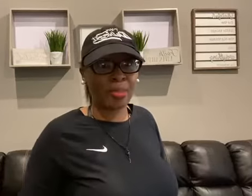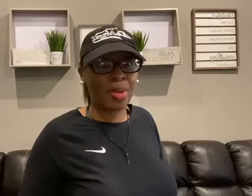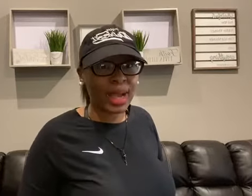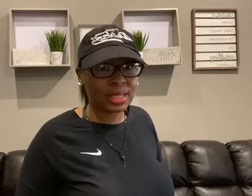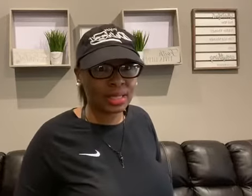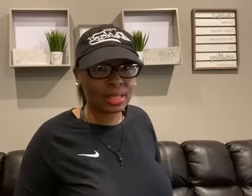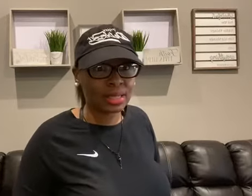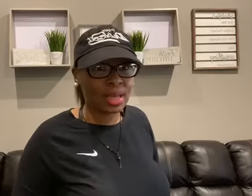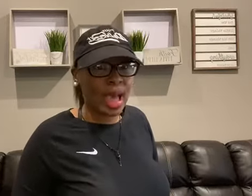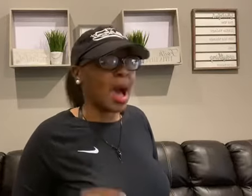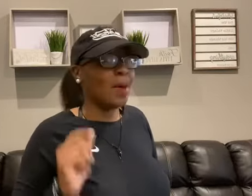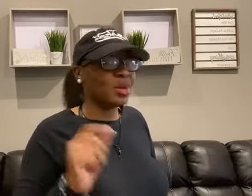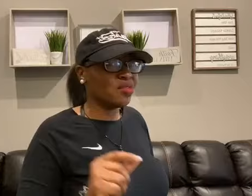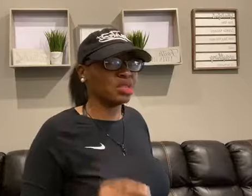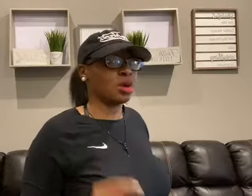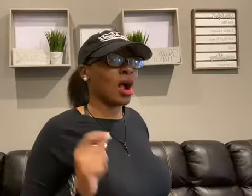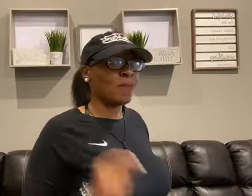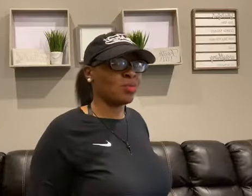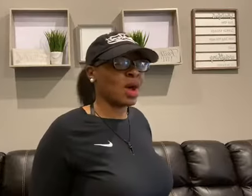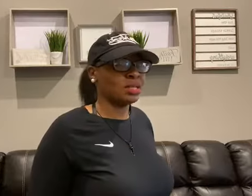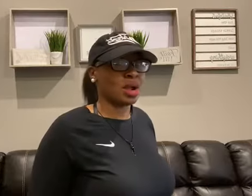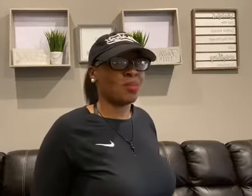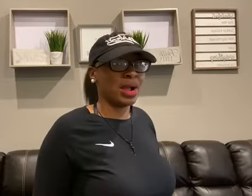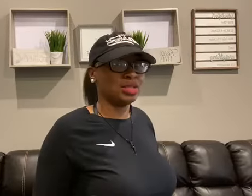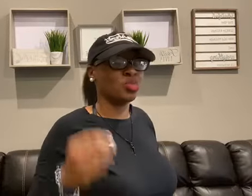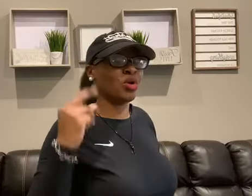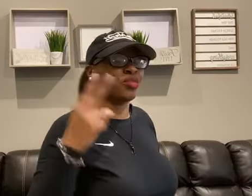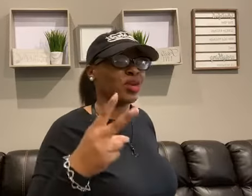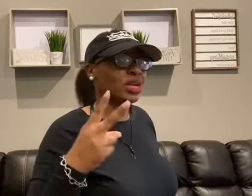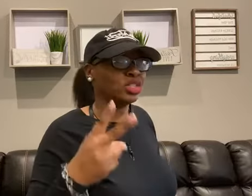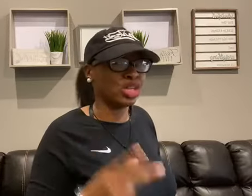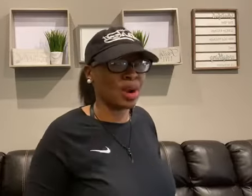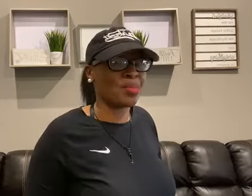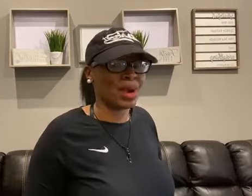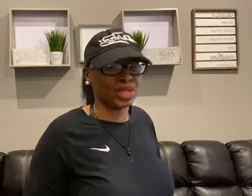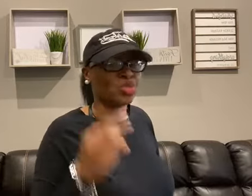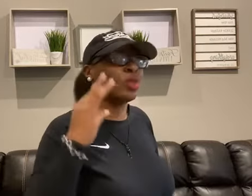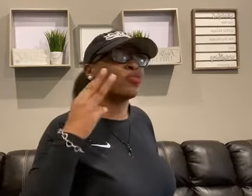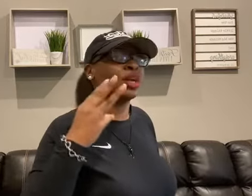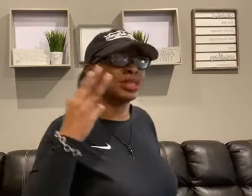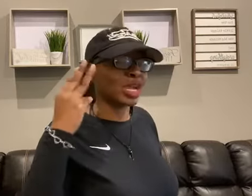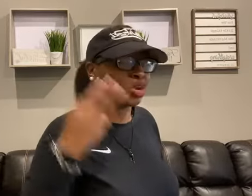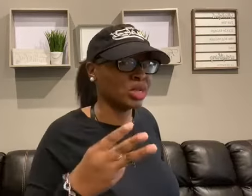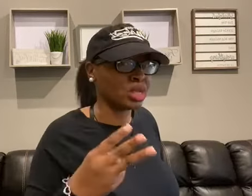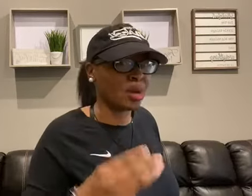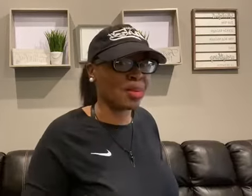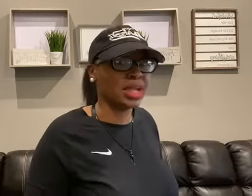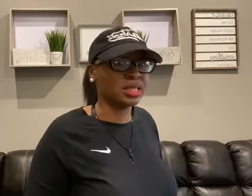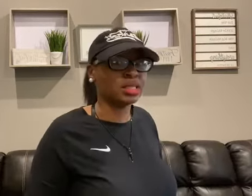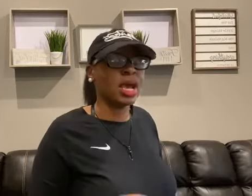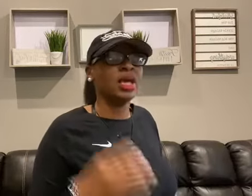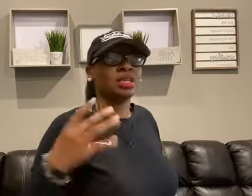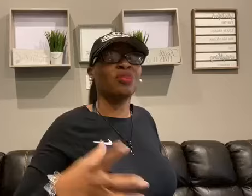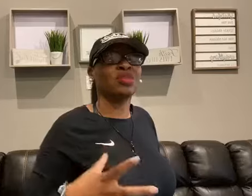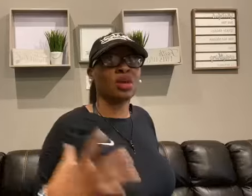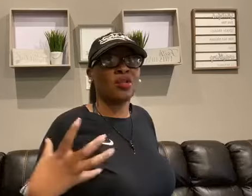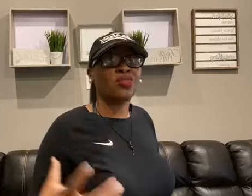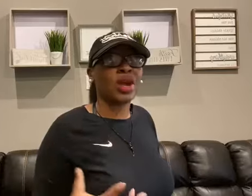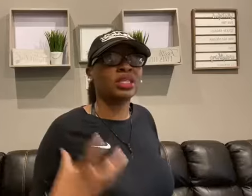our prices. How many of us are compromising our prices? We're afraid to share our prices. We're afraid to increase our prices. Some of us are afraid